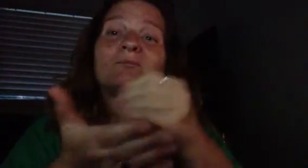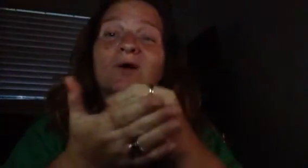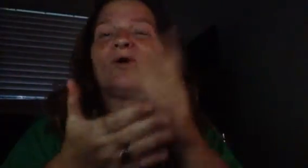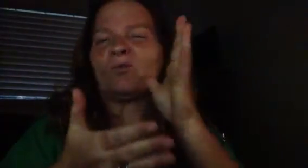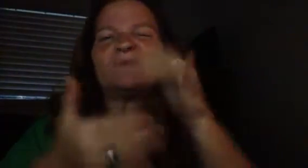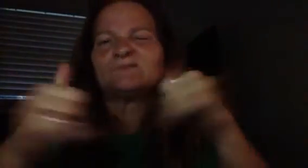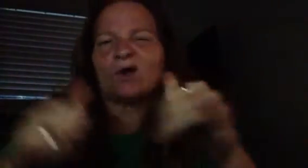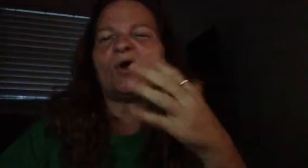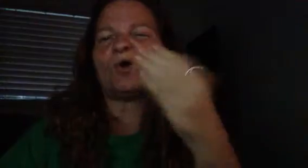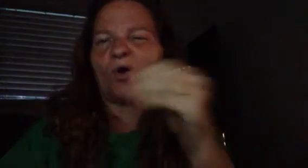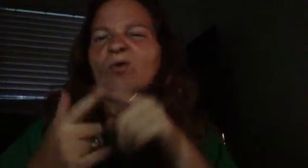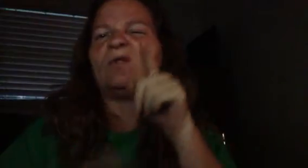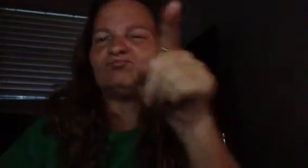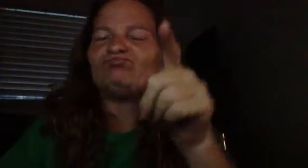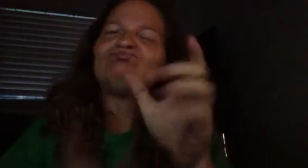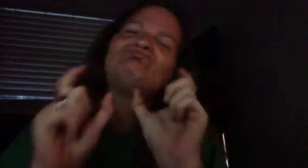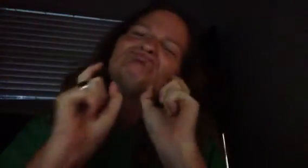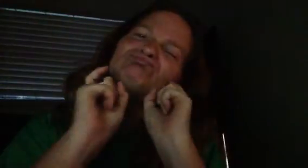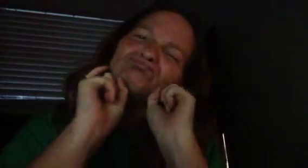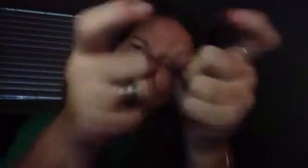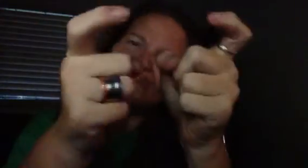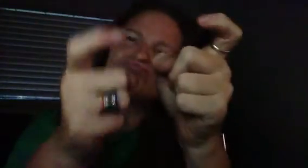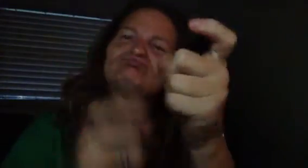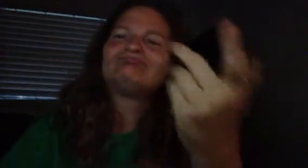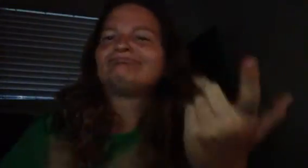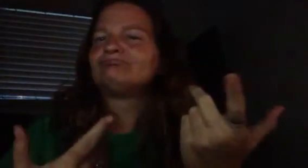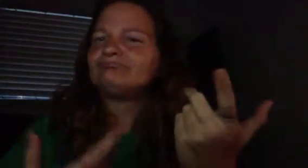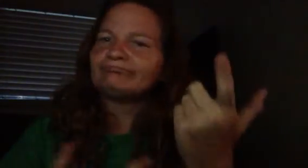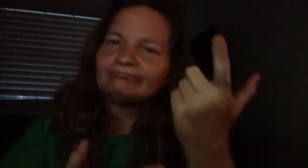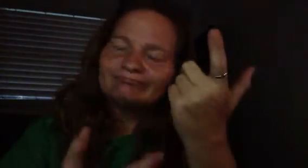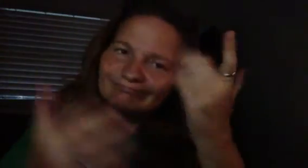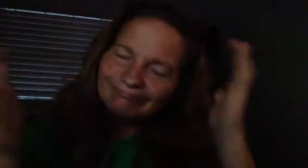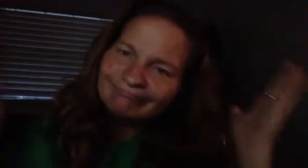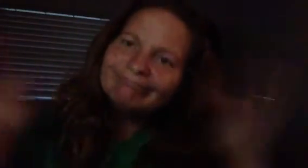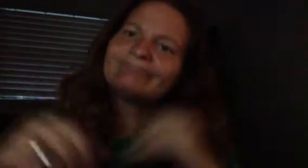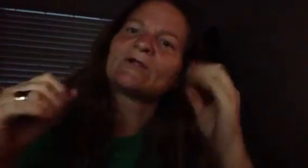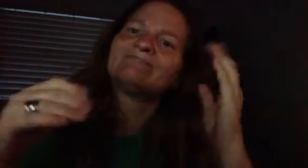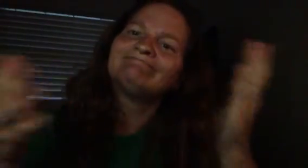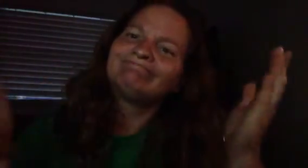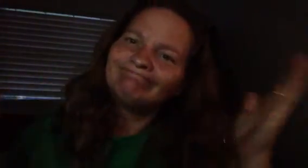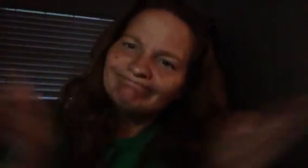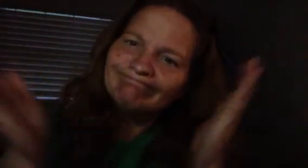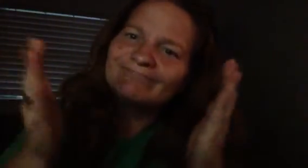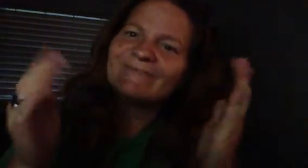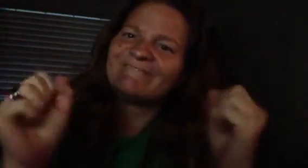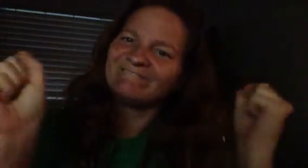It's a bit different from I'm going to make a look the same I'm going to make a look at the same color I've using.